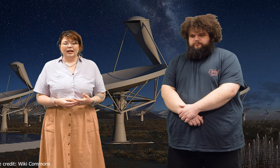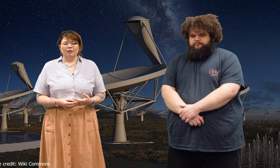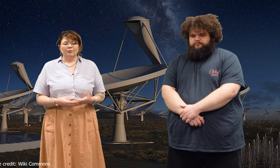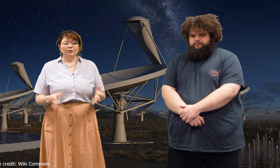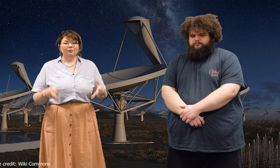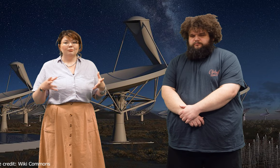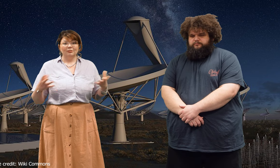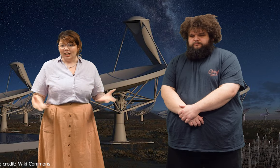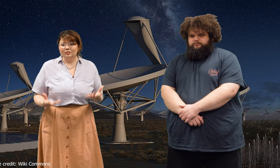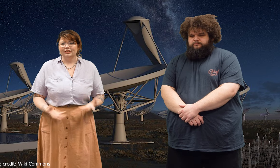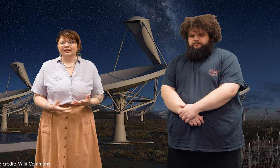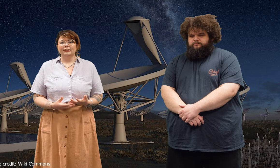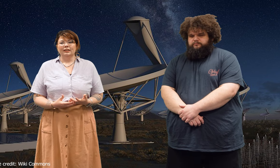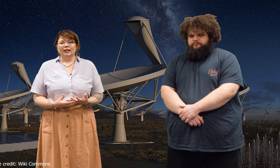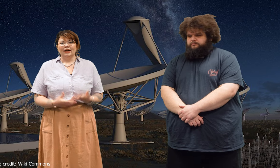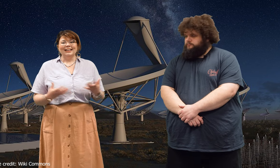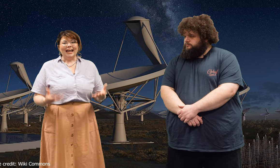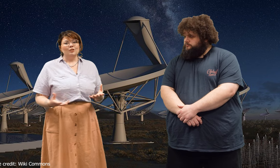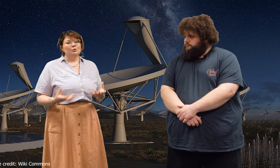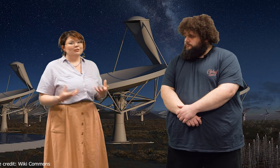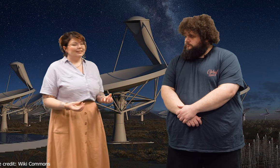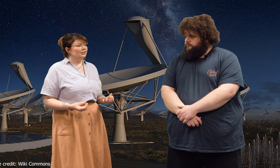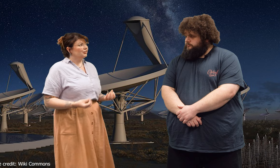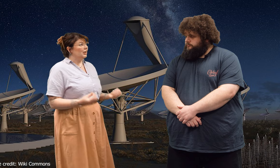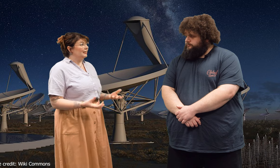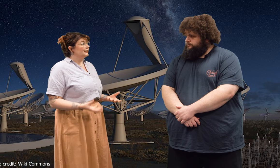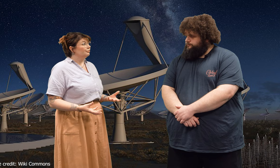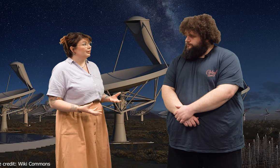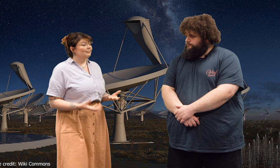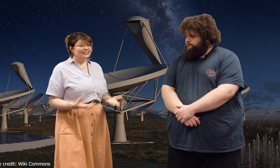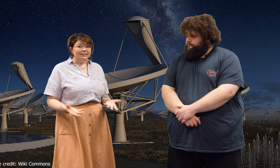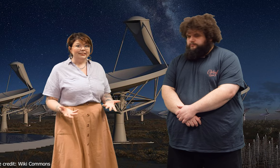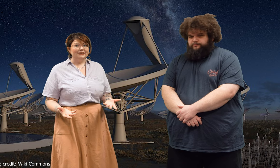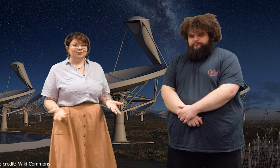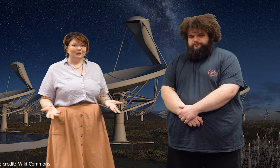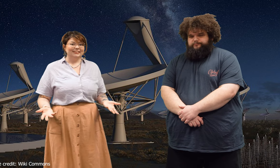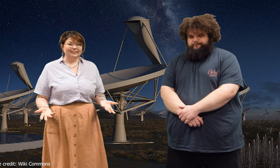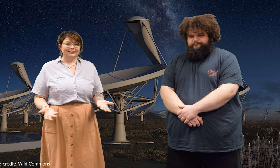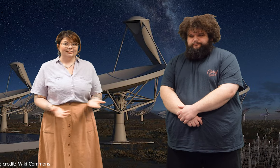who largely enable such scientific facilities to exist. ...